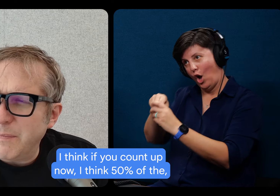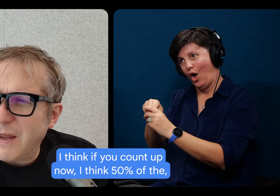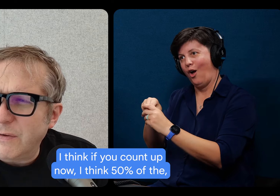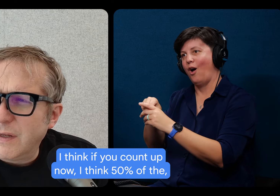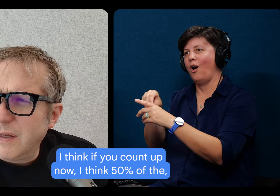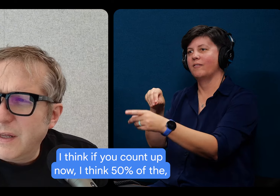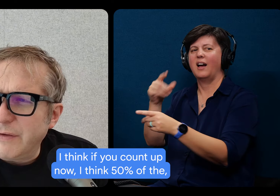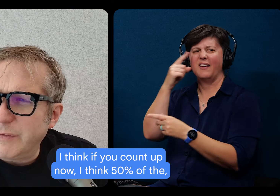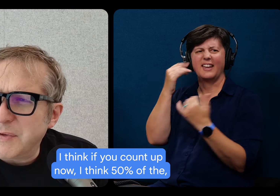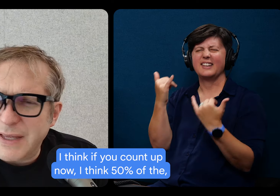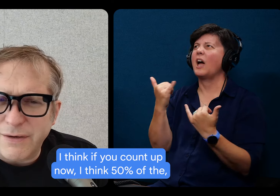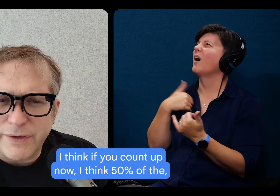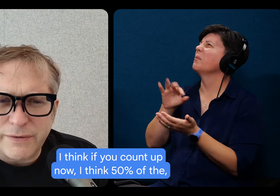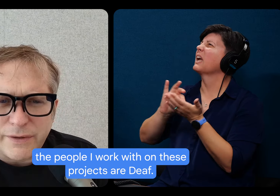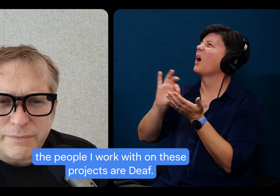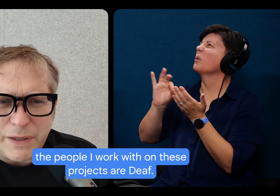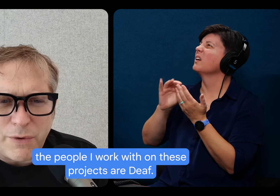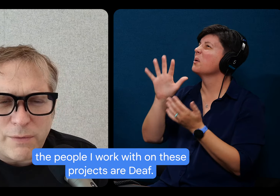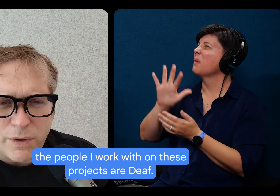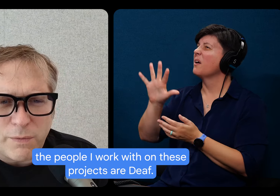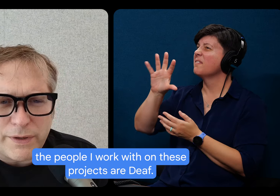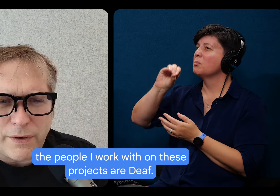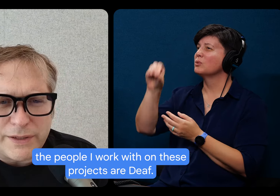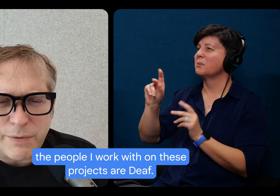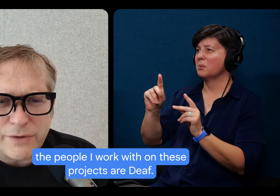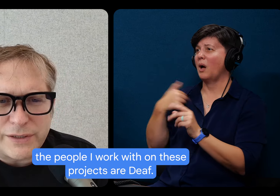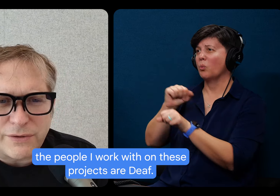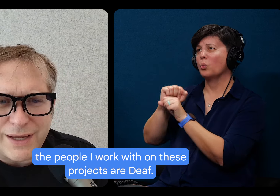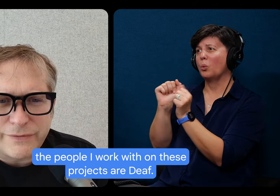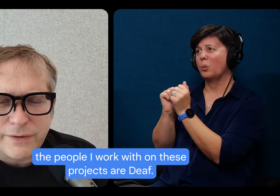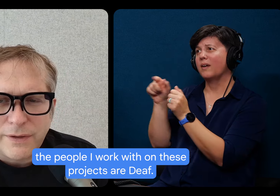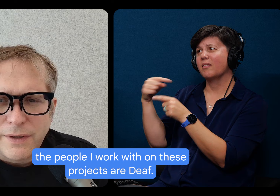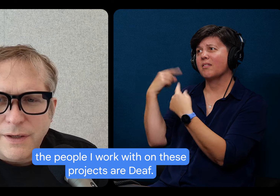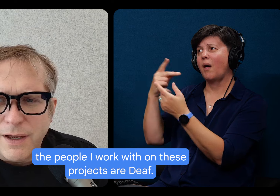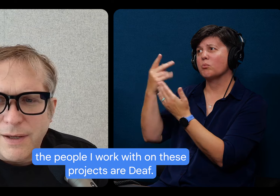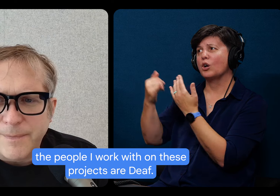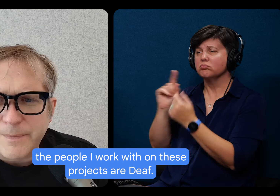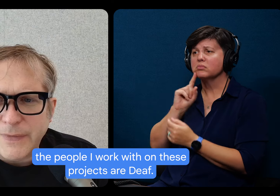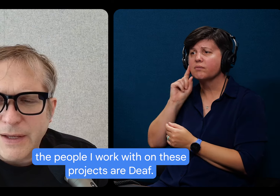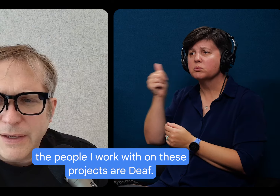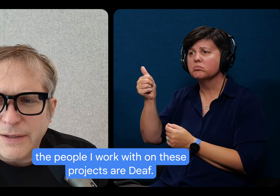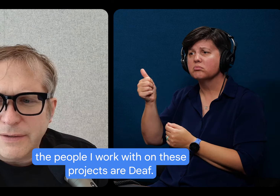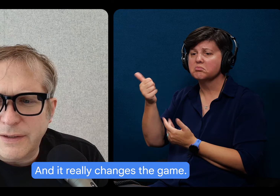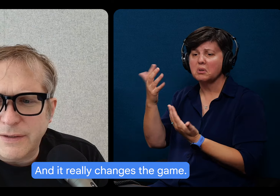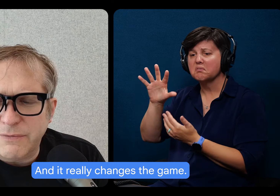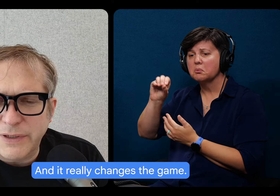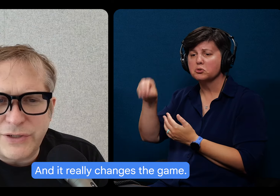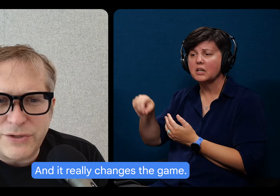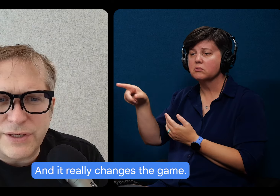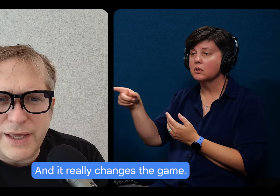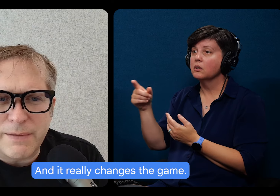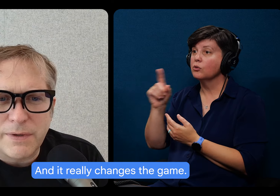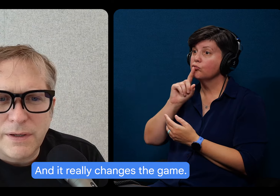you count up now, I think 50% of the, the people I work with on these projects are deaf. Um, and, uh, it